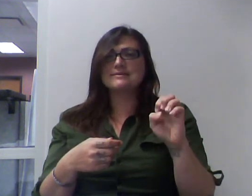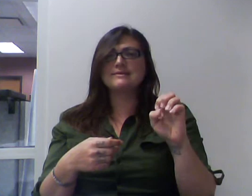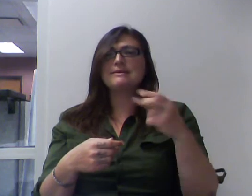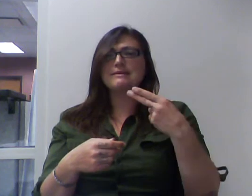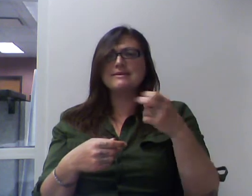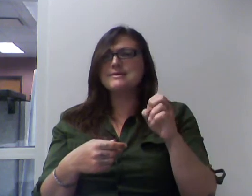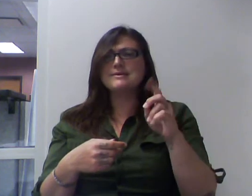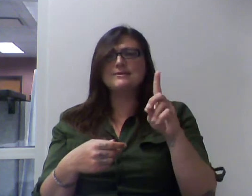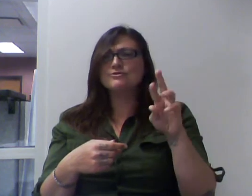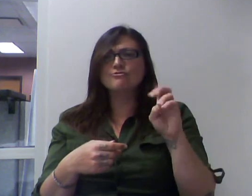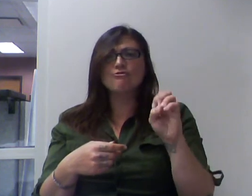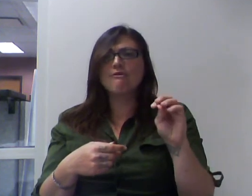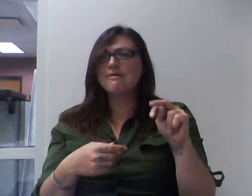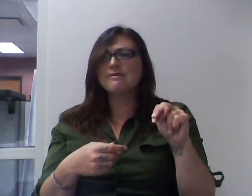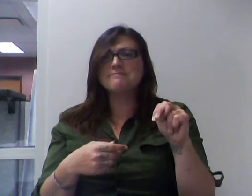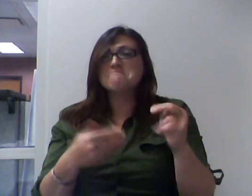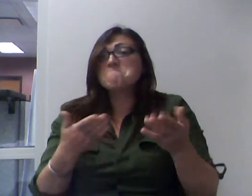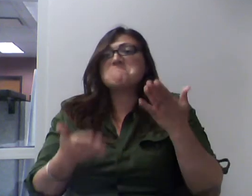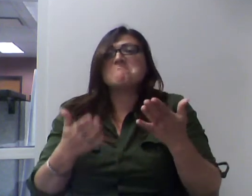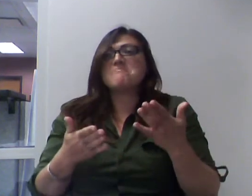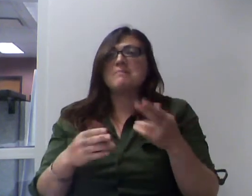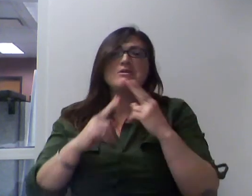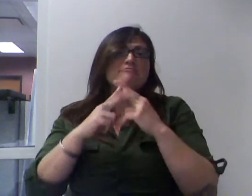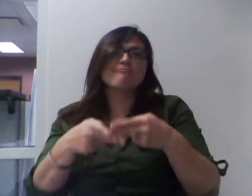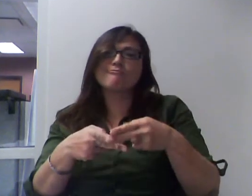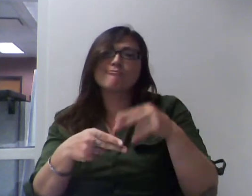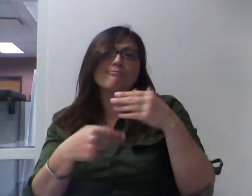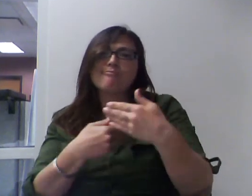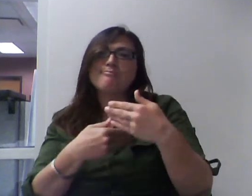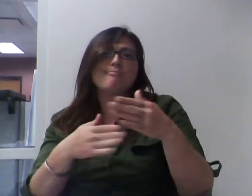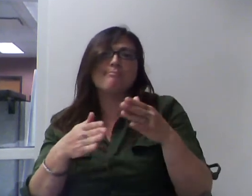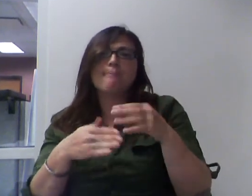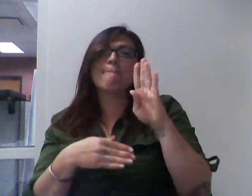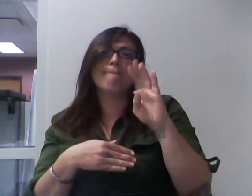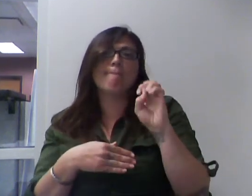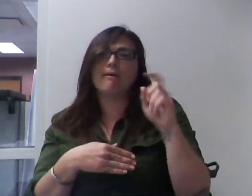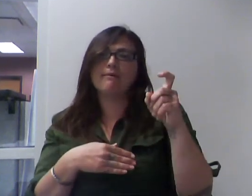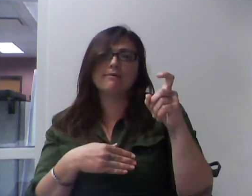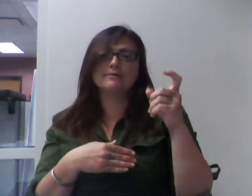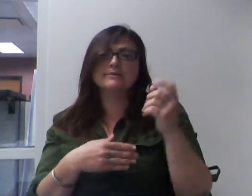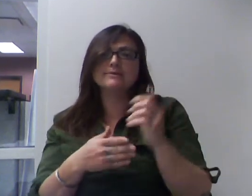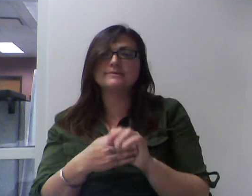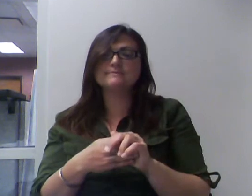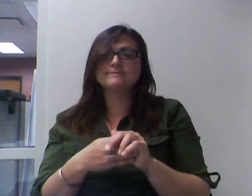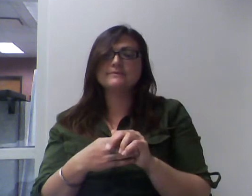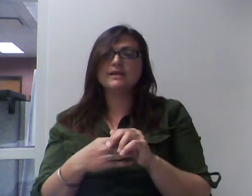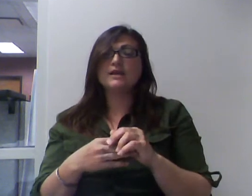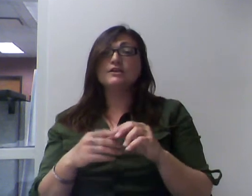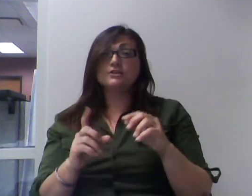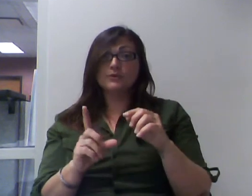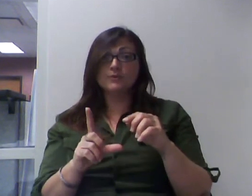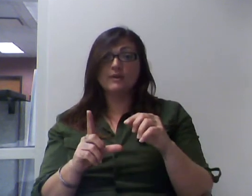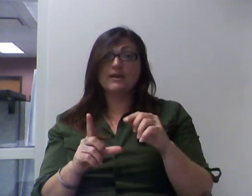let's suppose we have 3 centimeters, 4 centimeters, 5 centimeters.